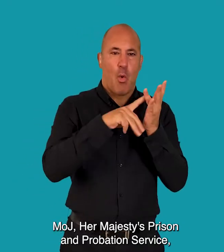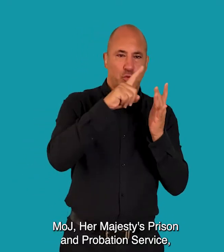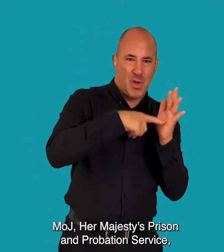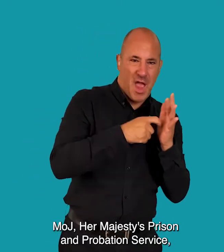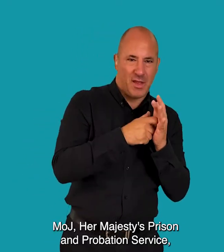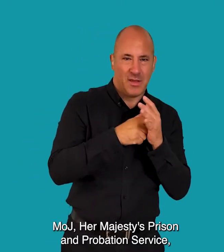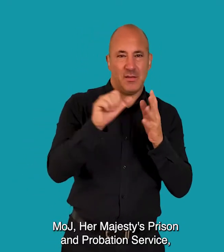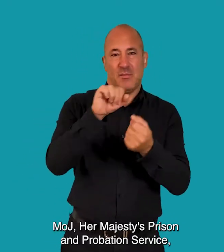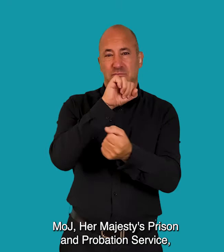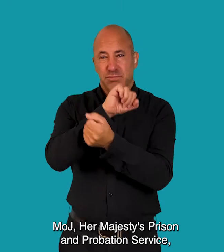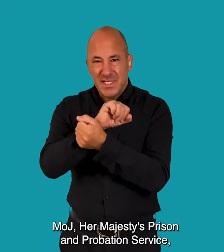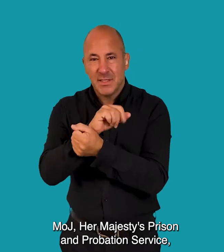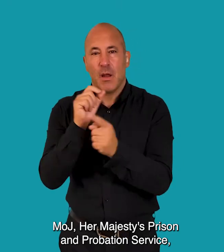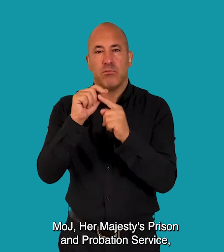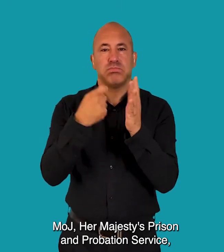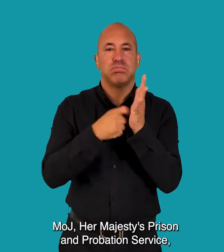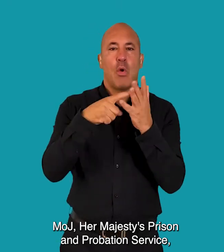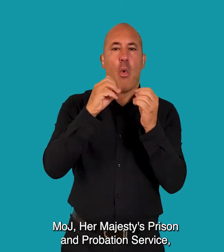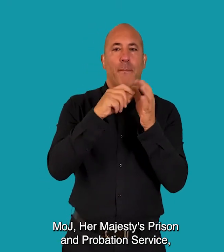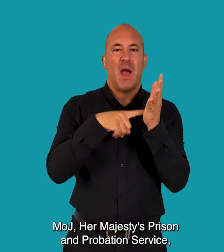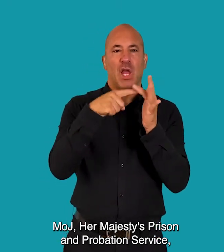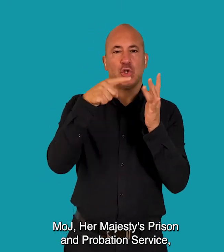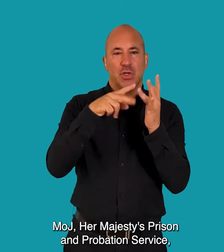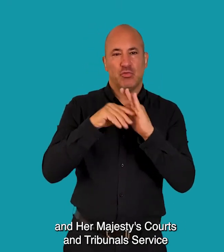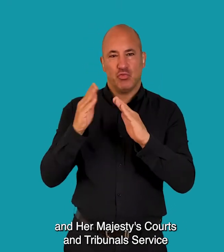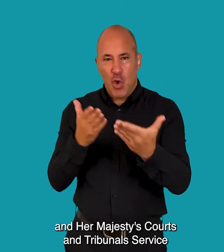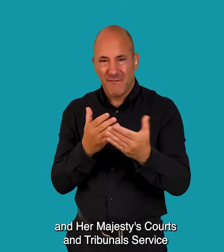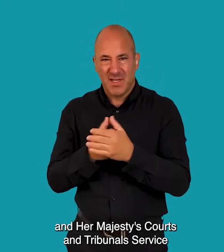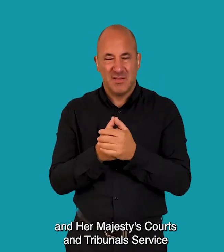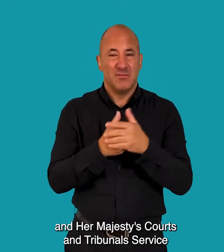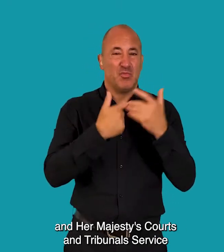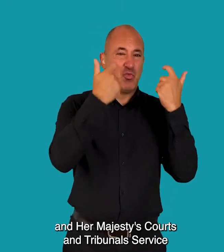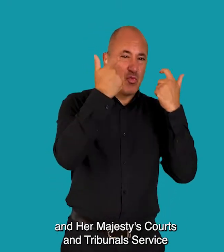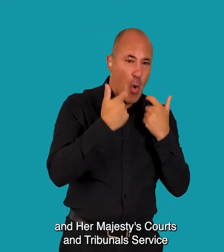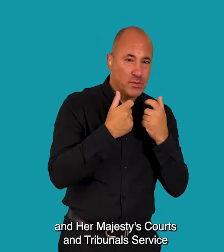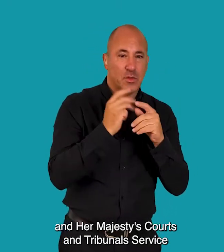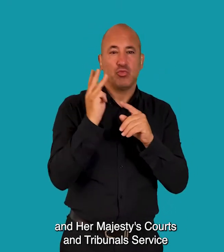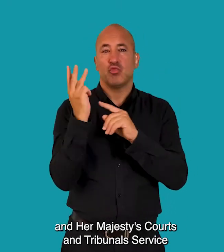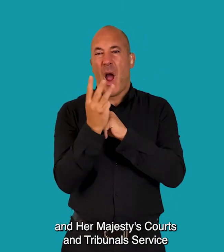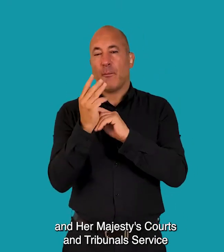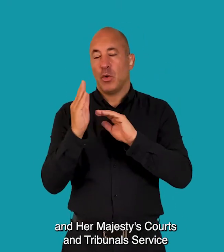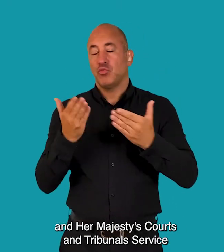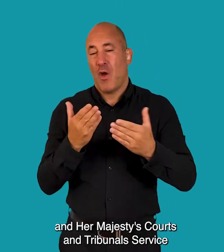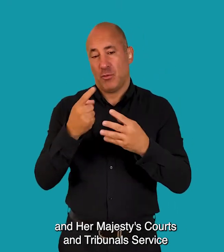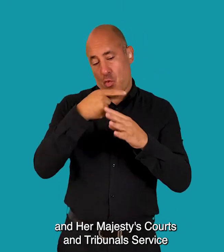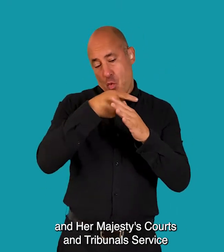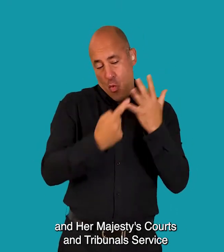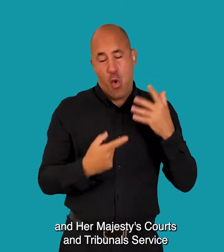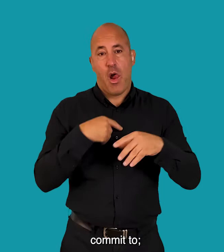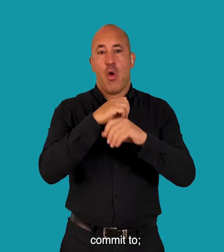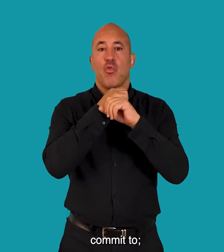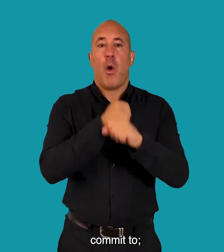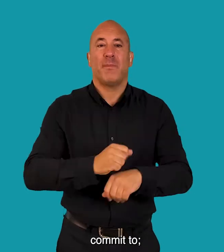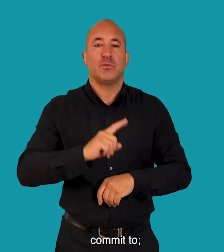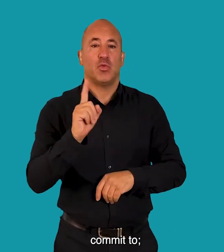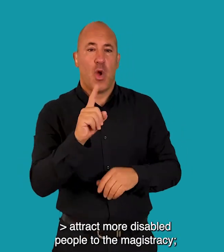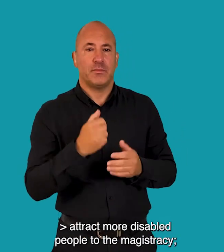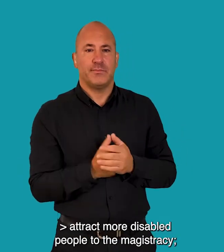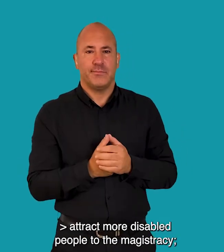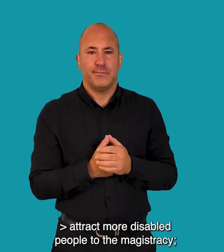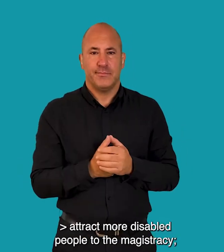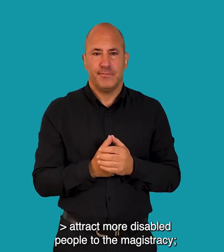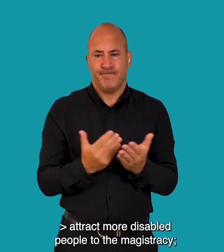MOJ, Her Majesty's Prison and Probation Service and Her Majesty's Courts and Tribunals Service commit to